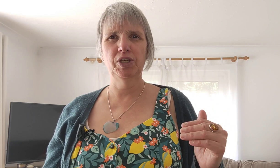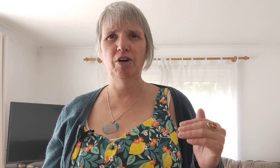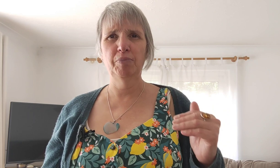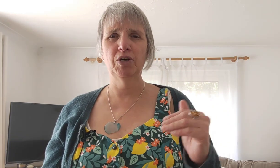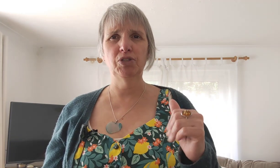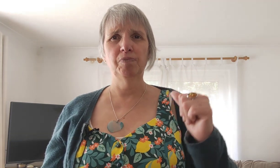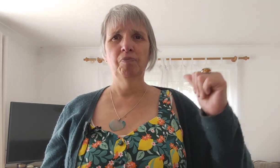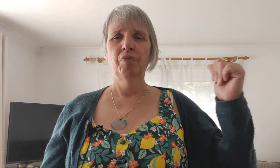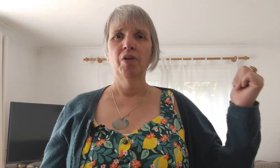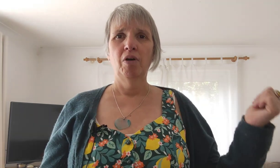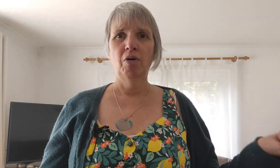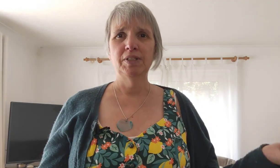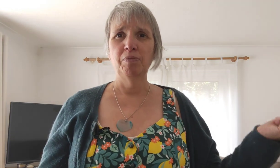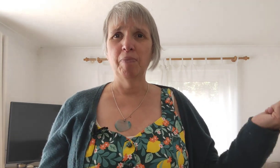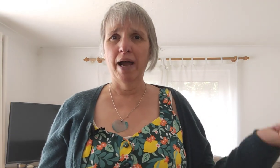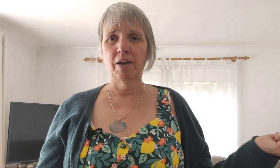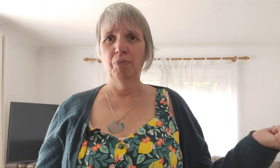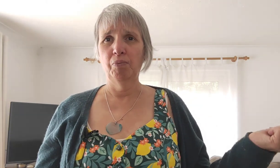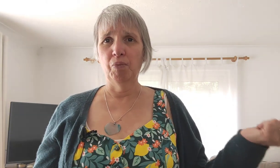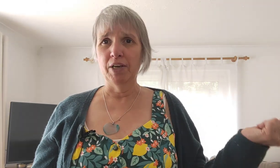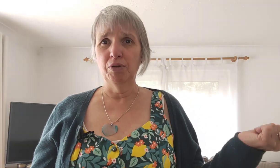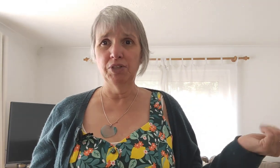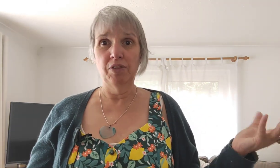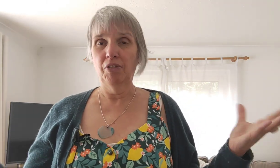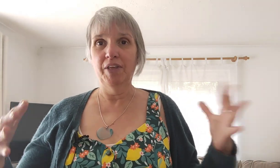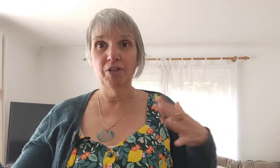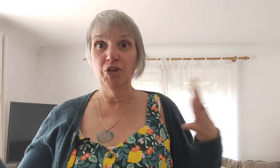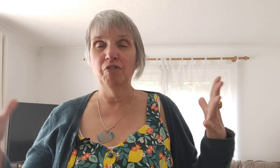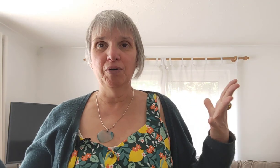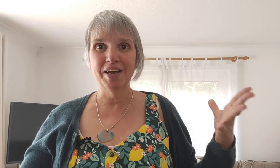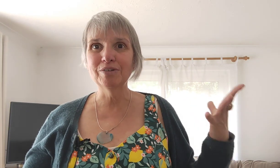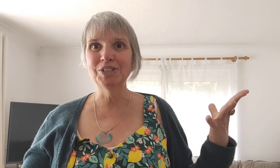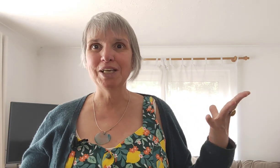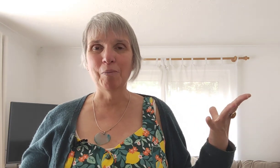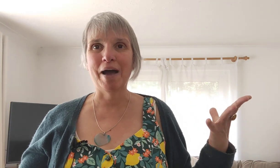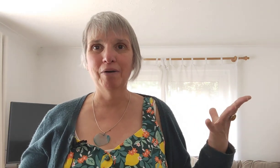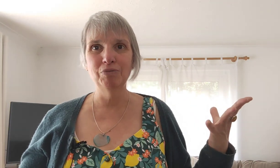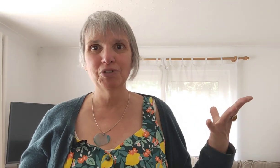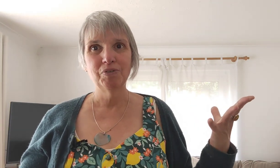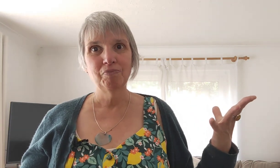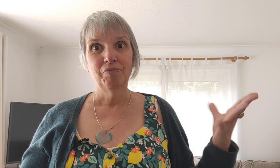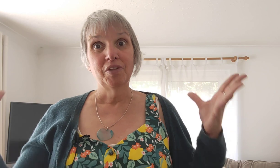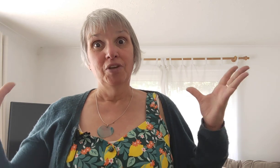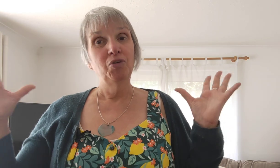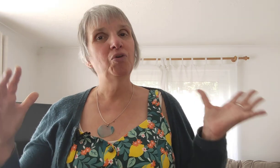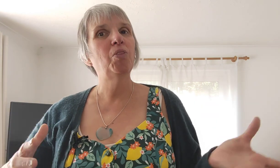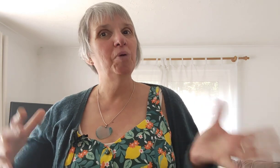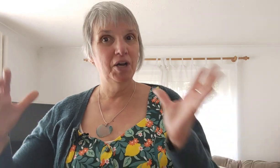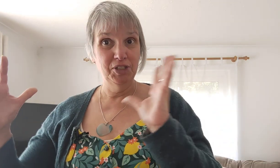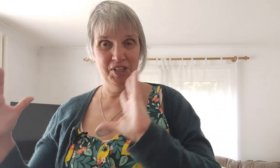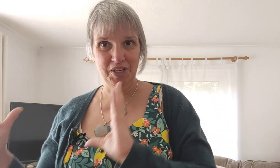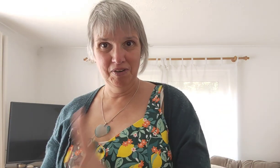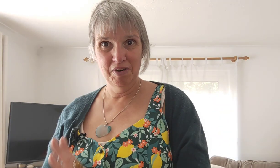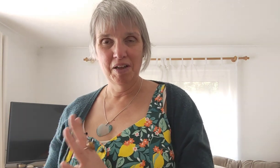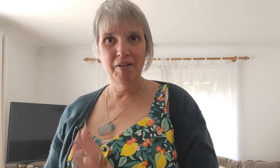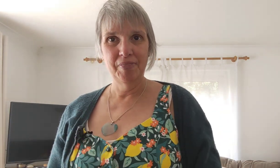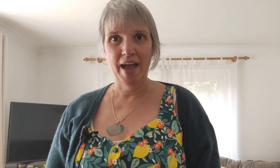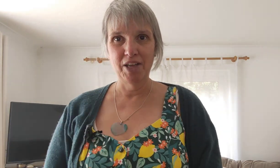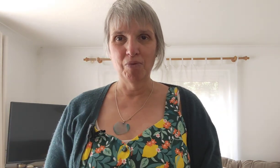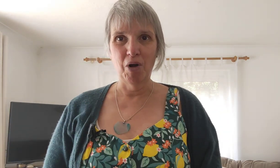yourself because obviously back when you did the thing that you feel guilty about you're not the person that you